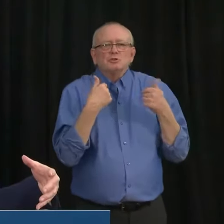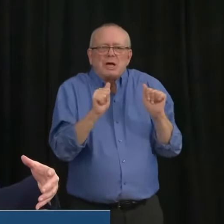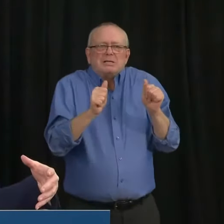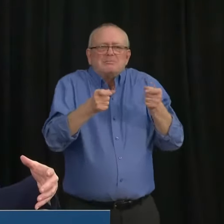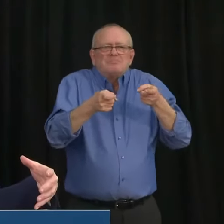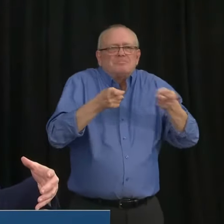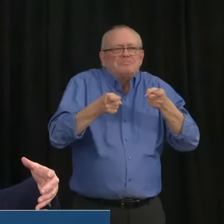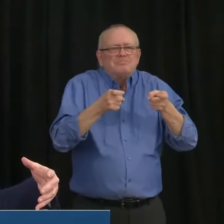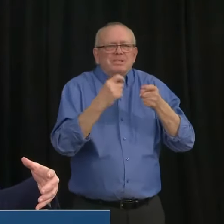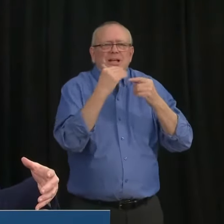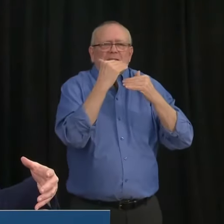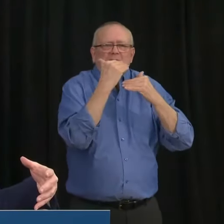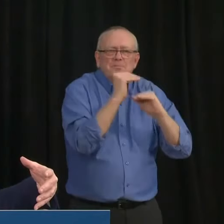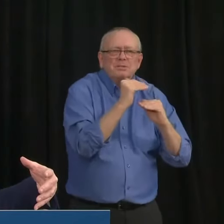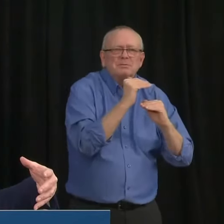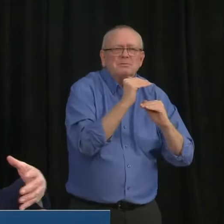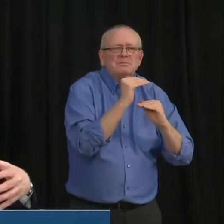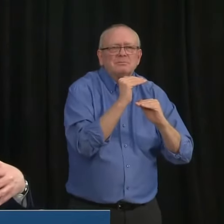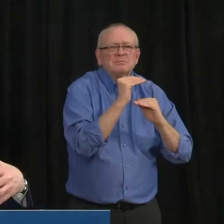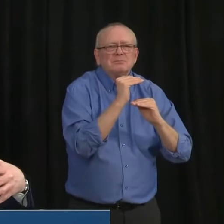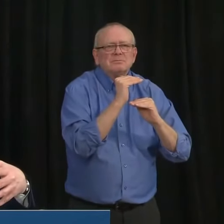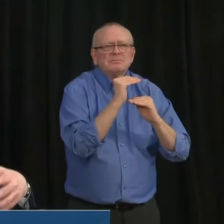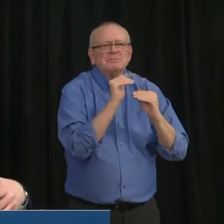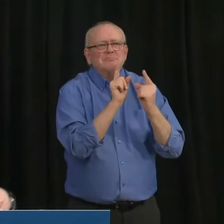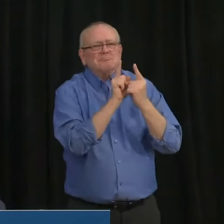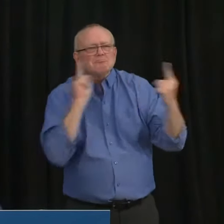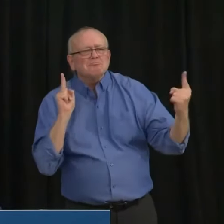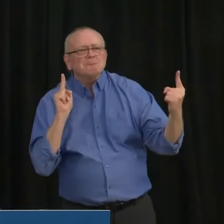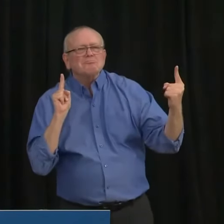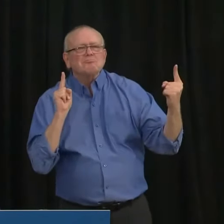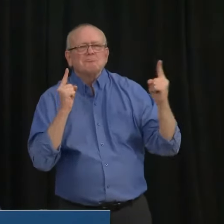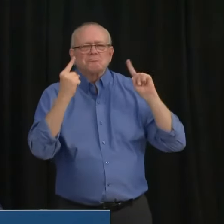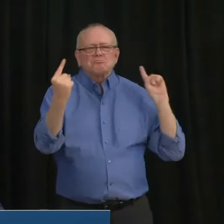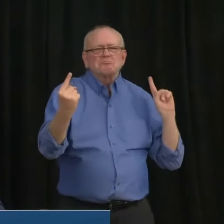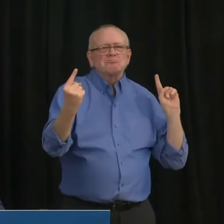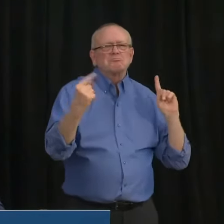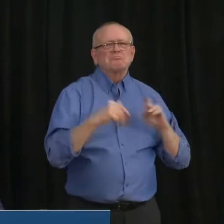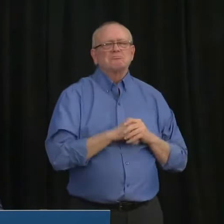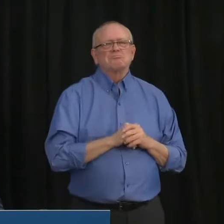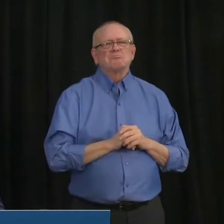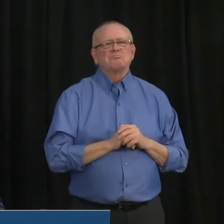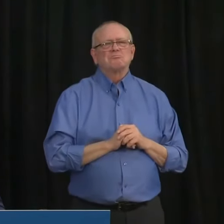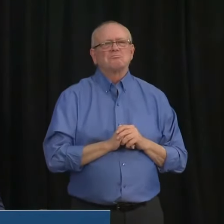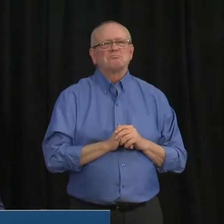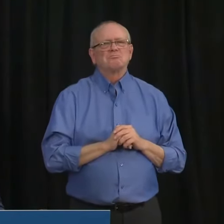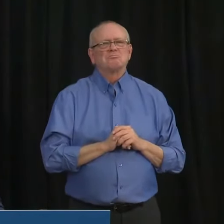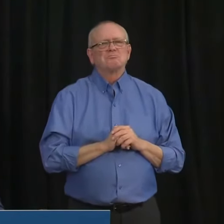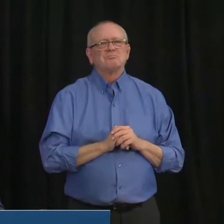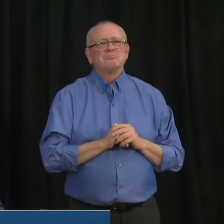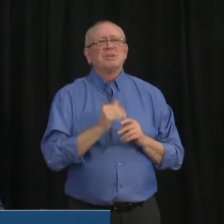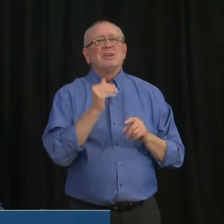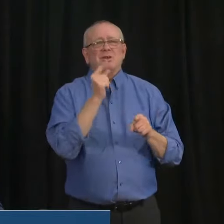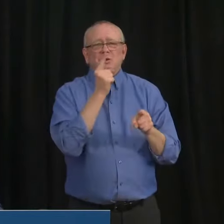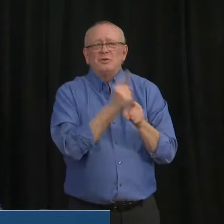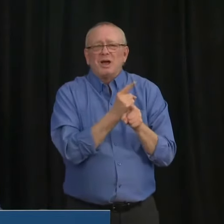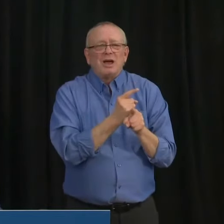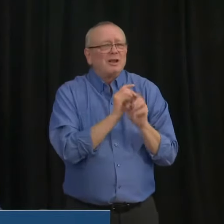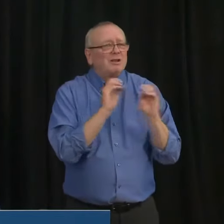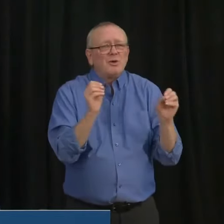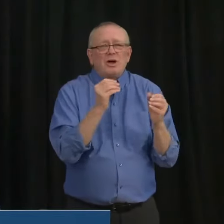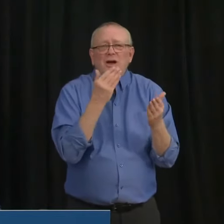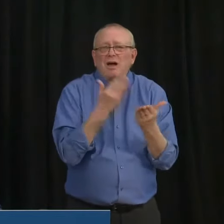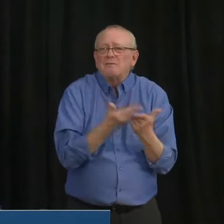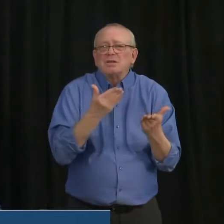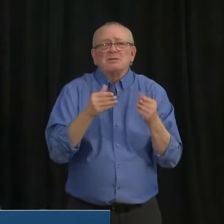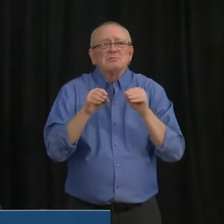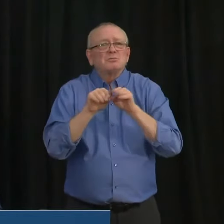social and community transmission. You, you're right, we have not seen, uh, I'll, let Dr. Hinshaw, uh, speak to the statistics.